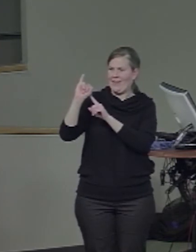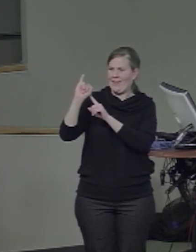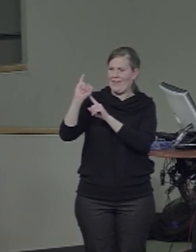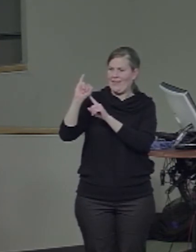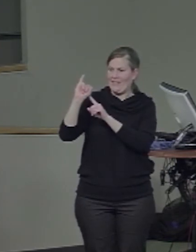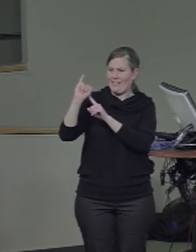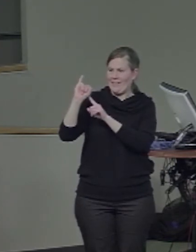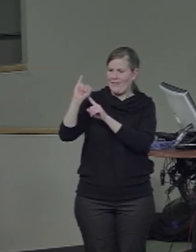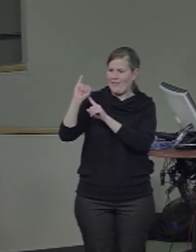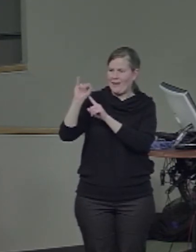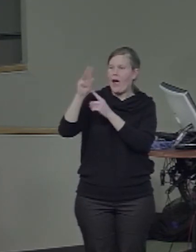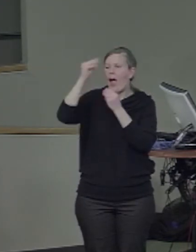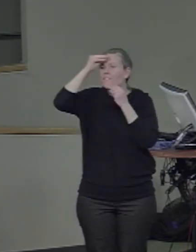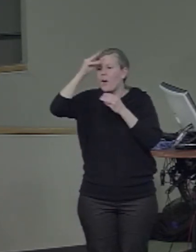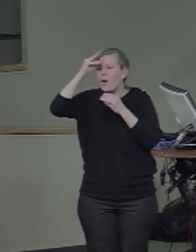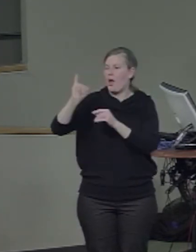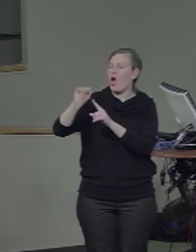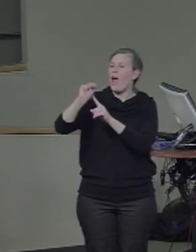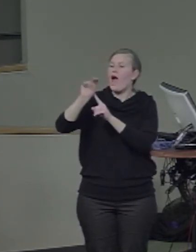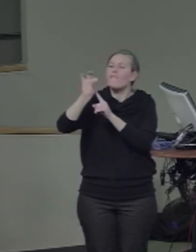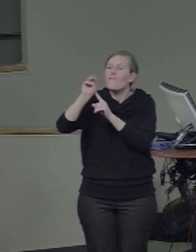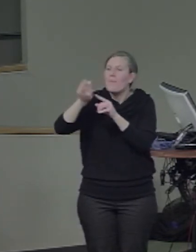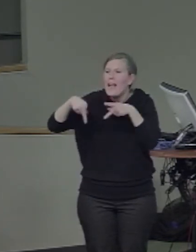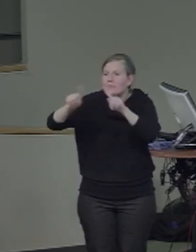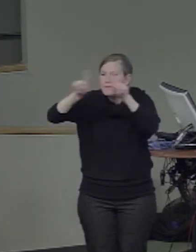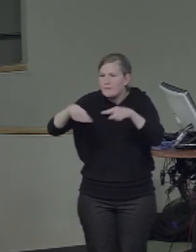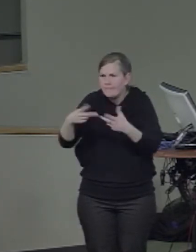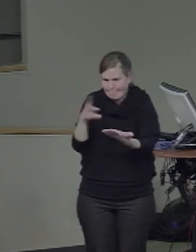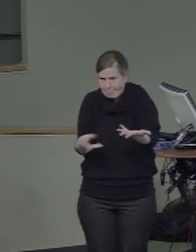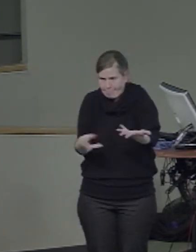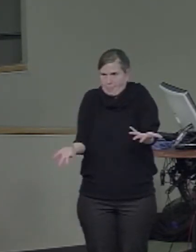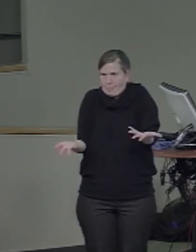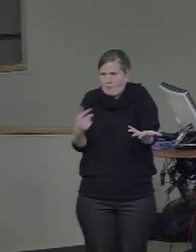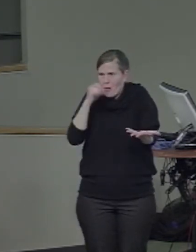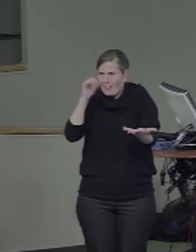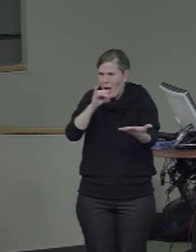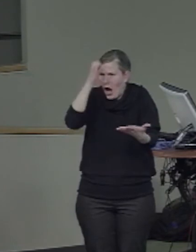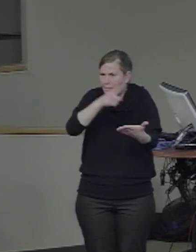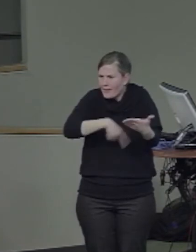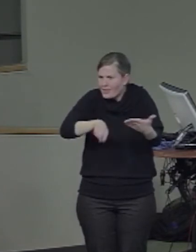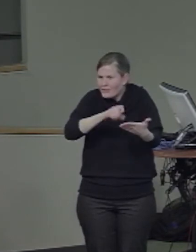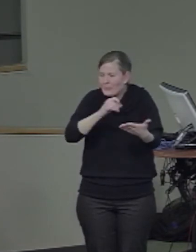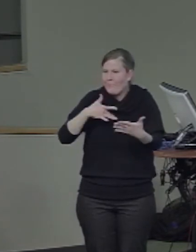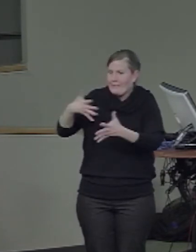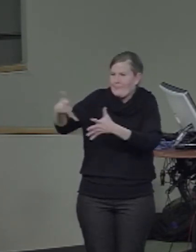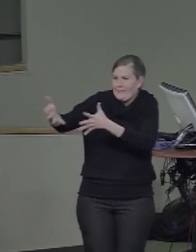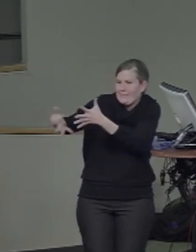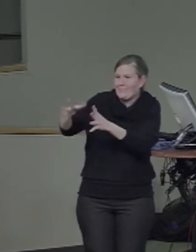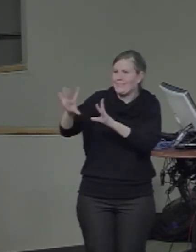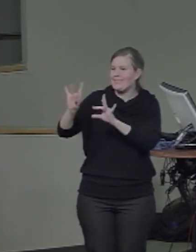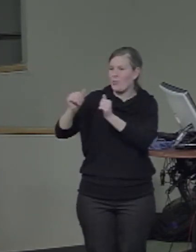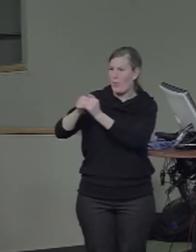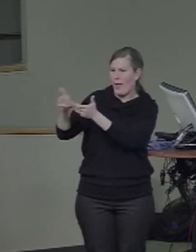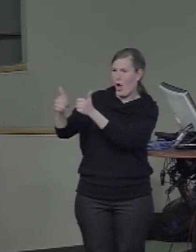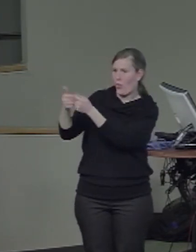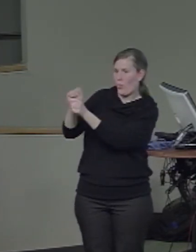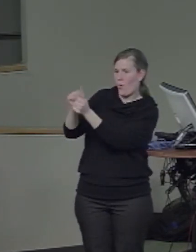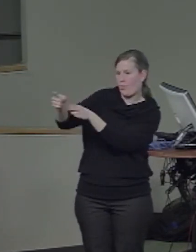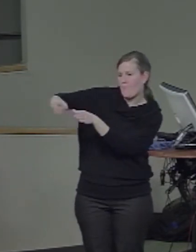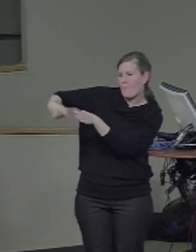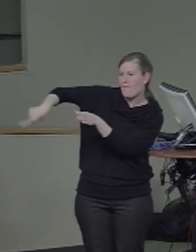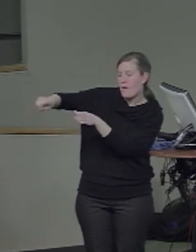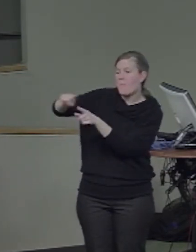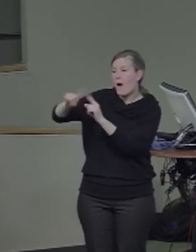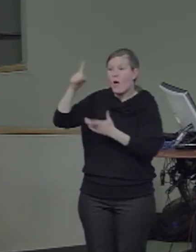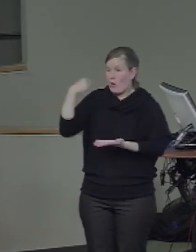what's being asked of them. So it's a very subtle, sensitive kind of thing to arrange. But we completely agree